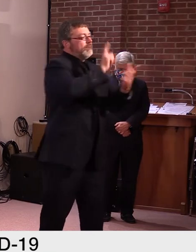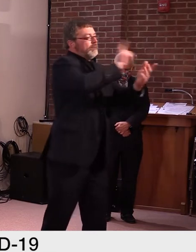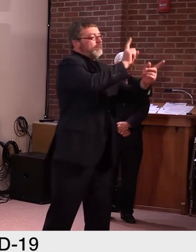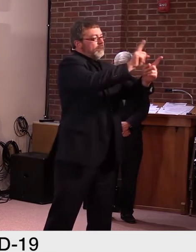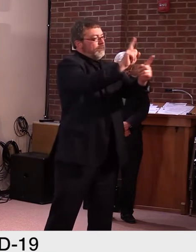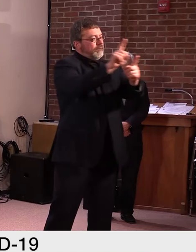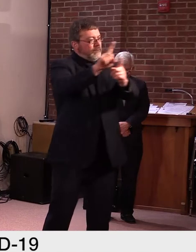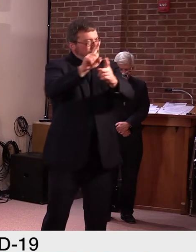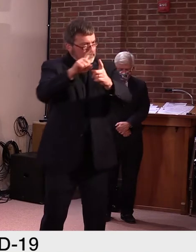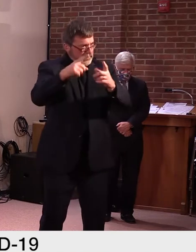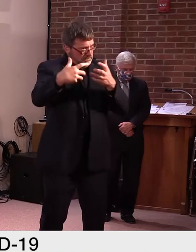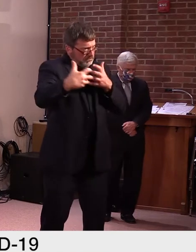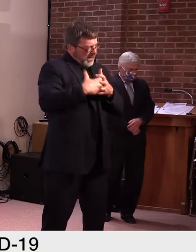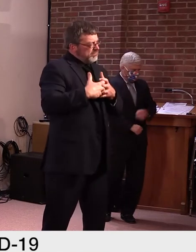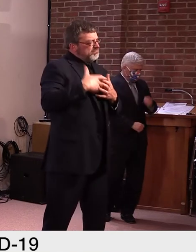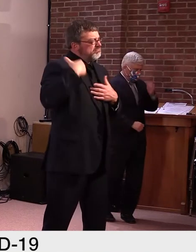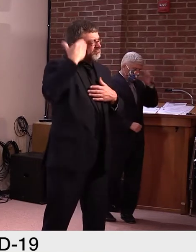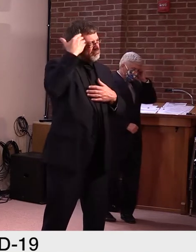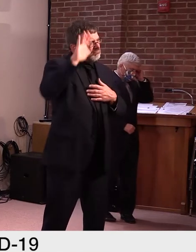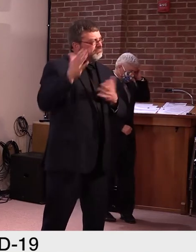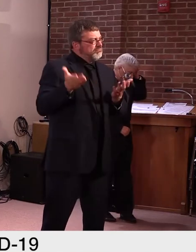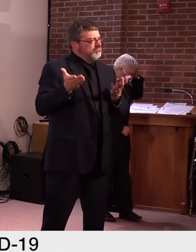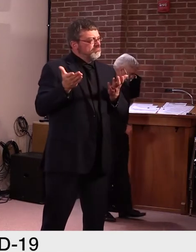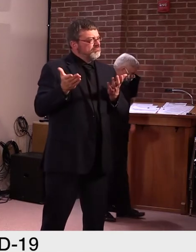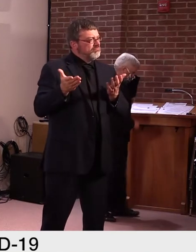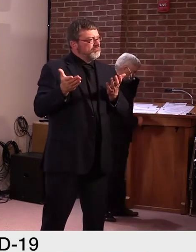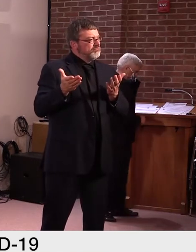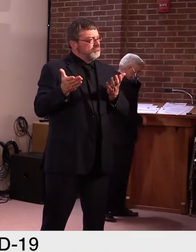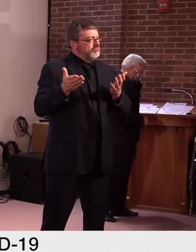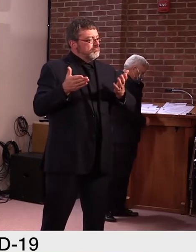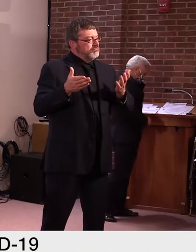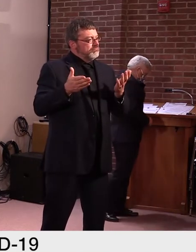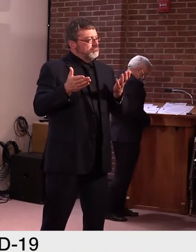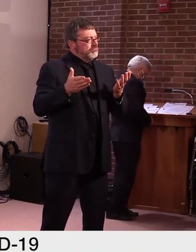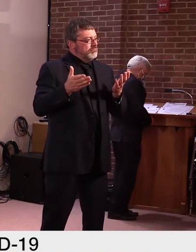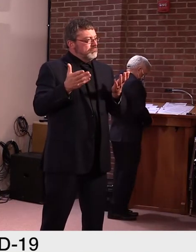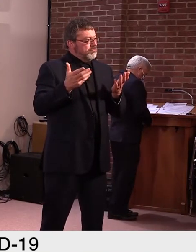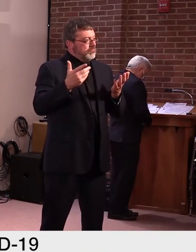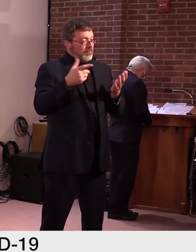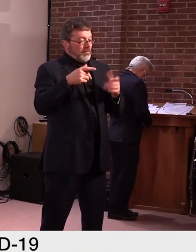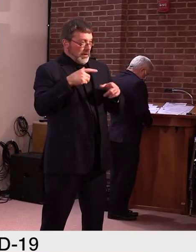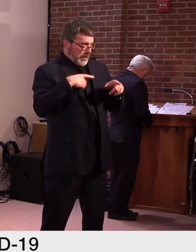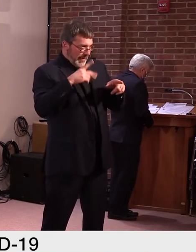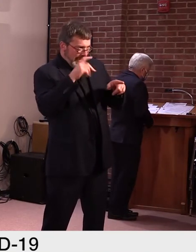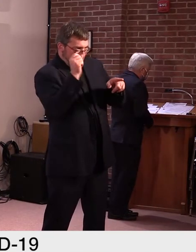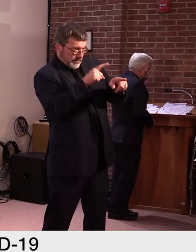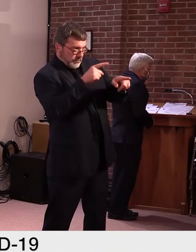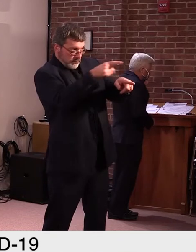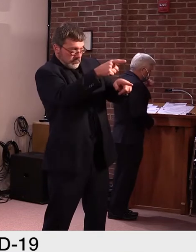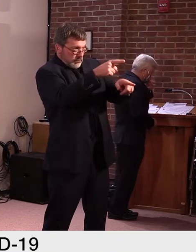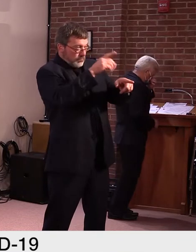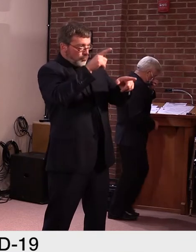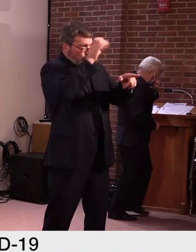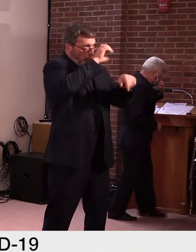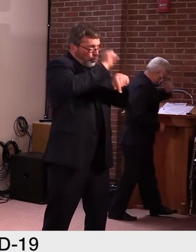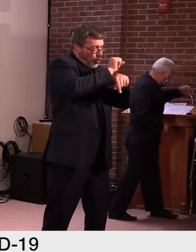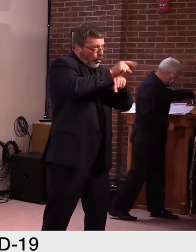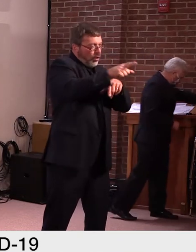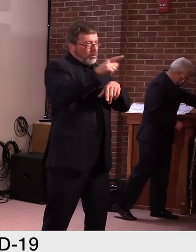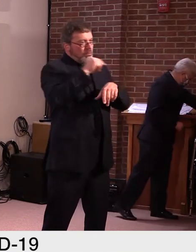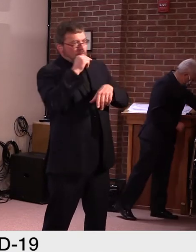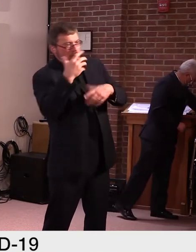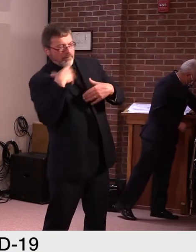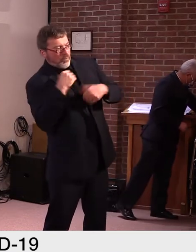or not people are, uh, actively, uh, looking for work and able, uh, to accept work if offered